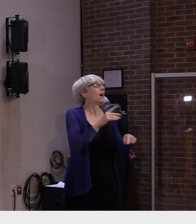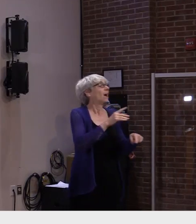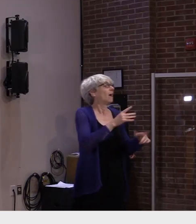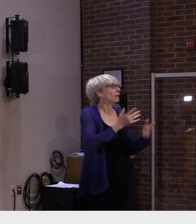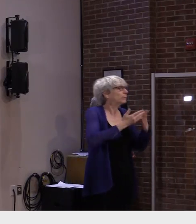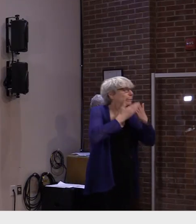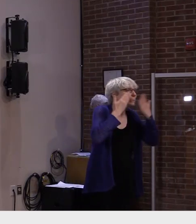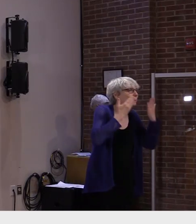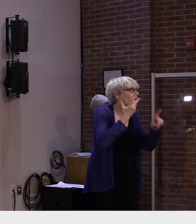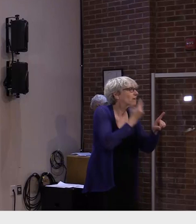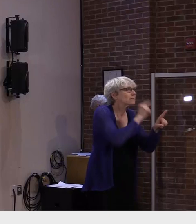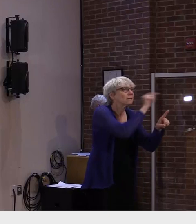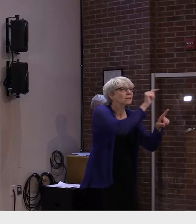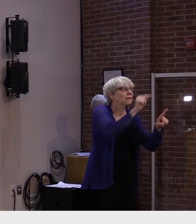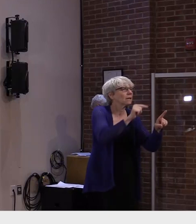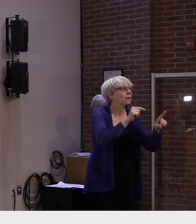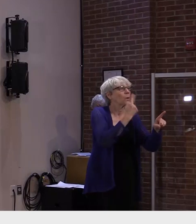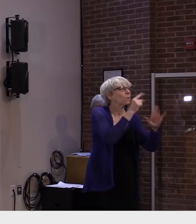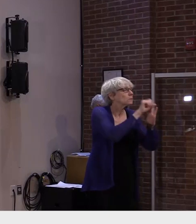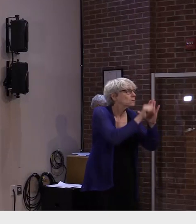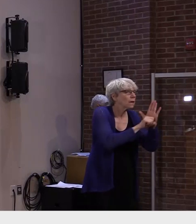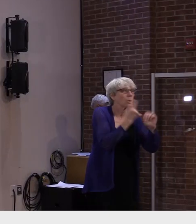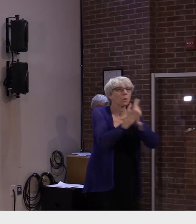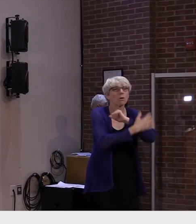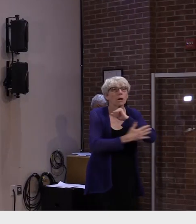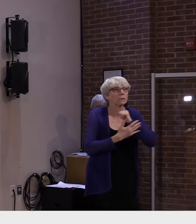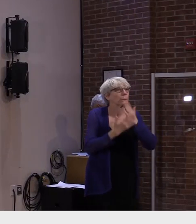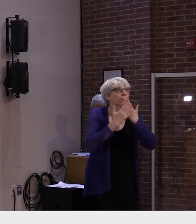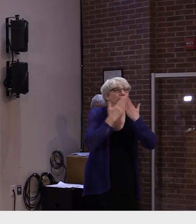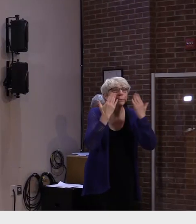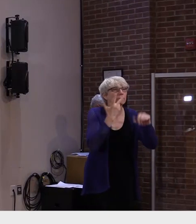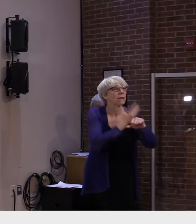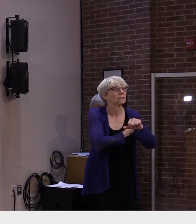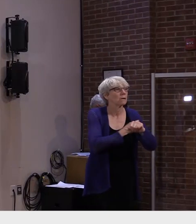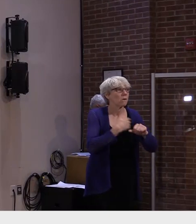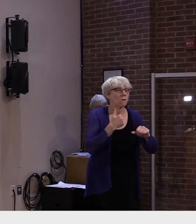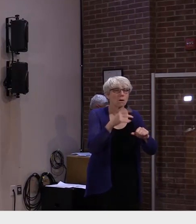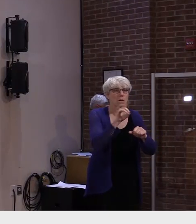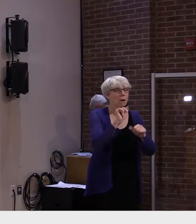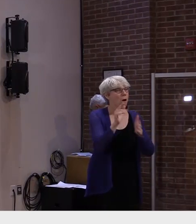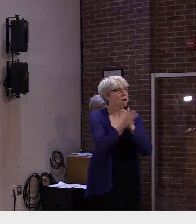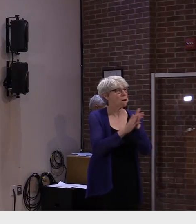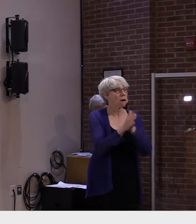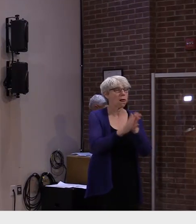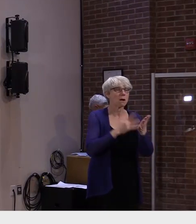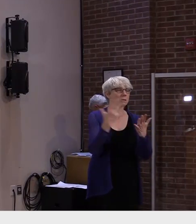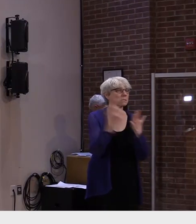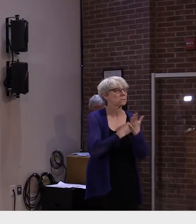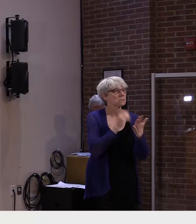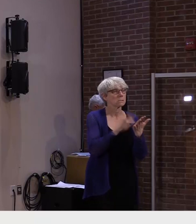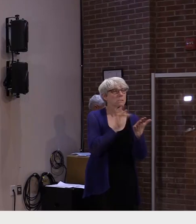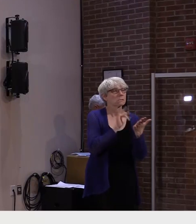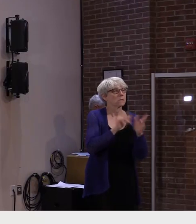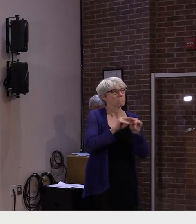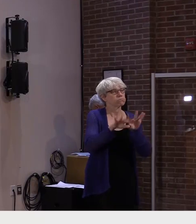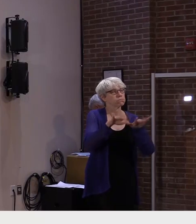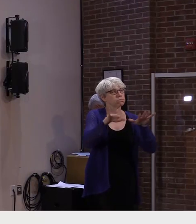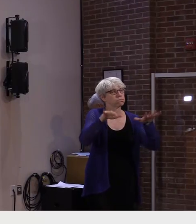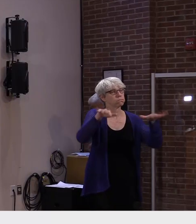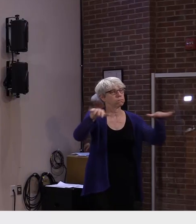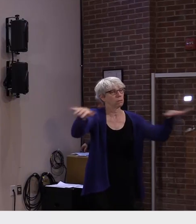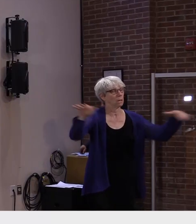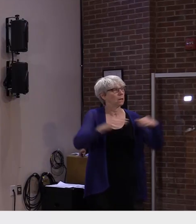weren't vaccinated and were able to continue to freely transmit virus one to another.